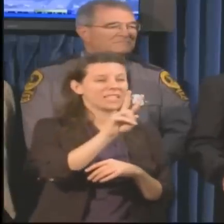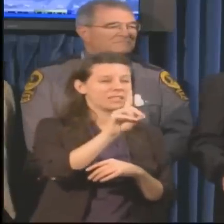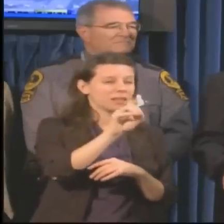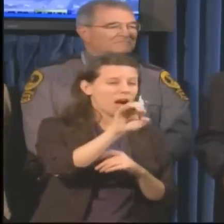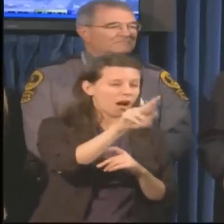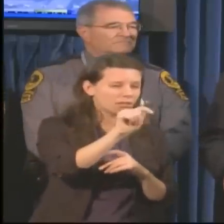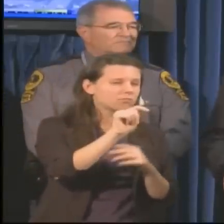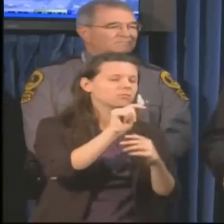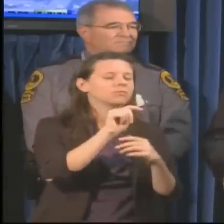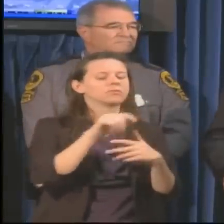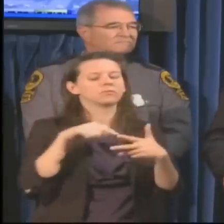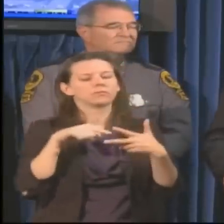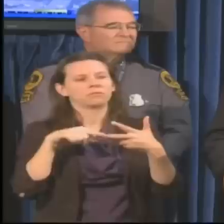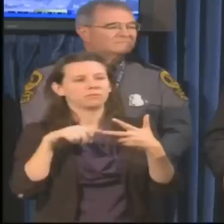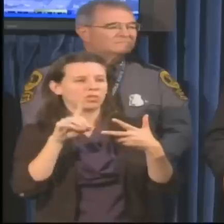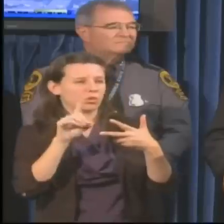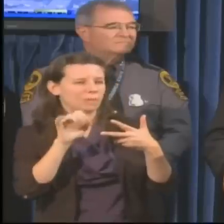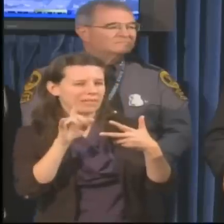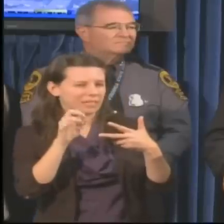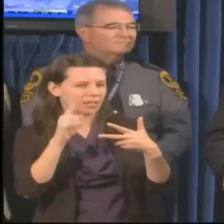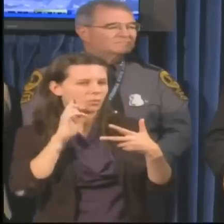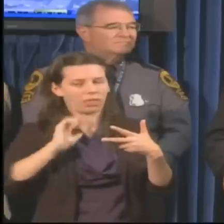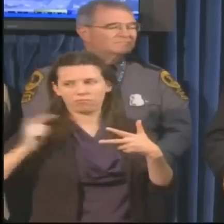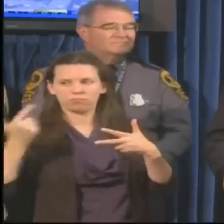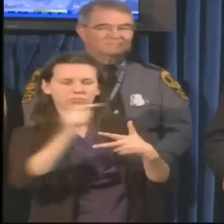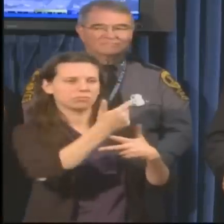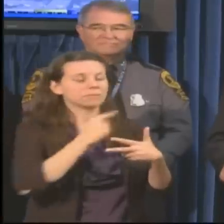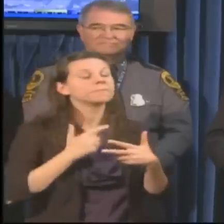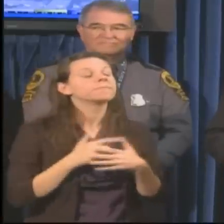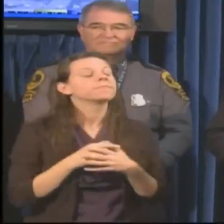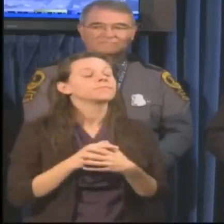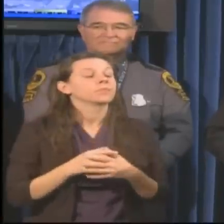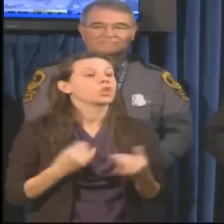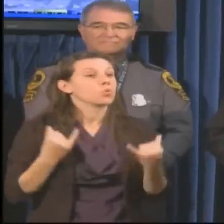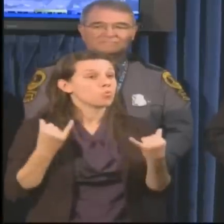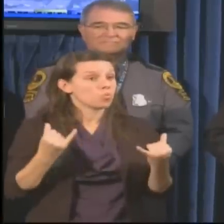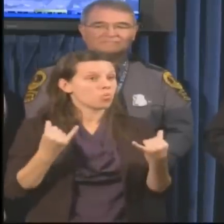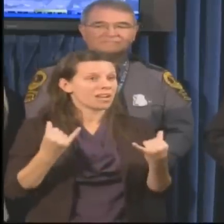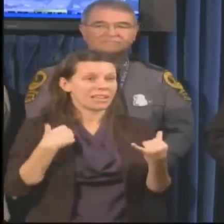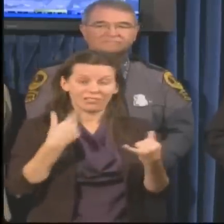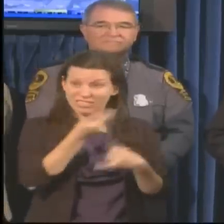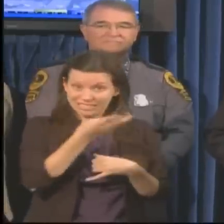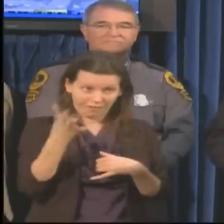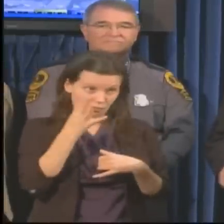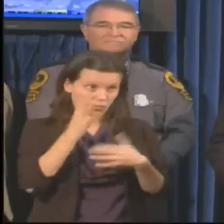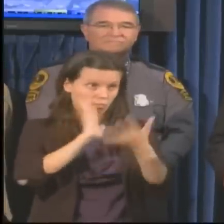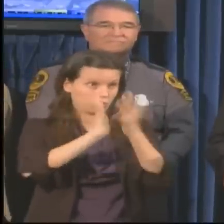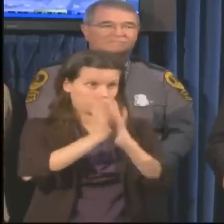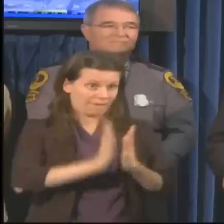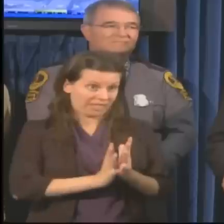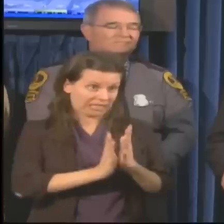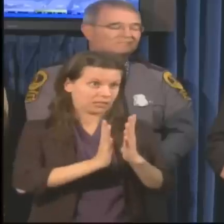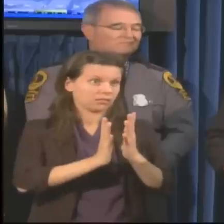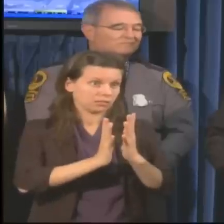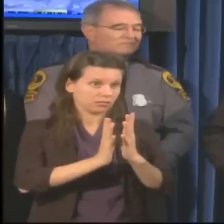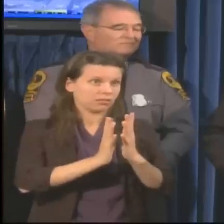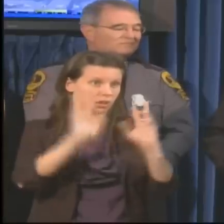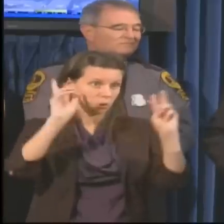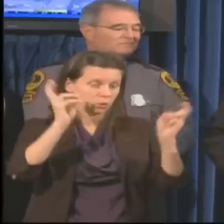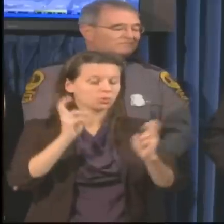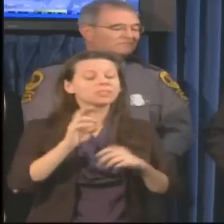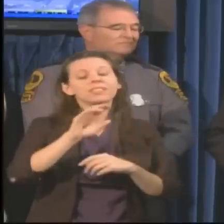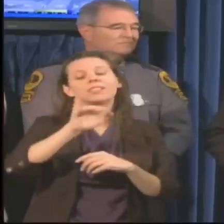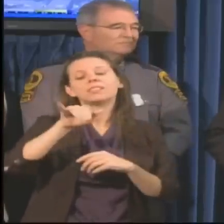and from Dominion Power. At this point, there are several traffic impacts. The Jamestown